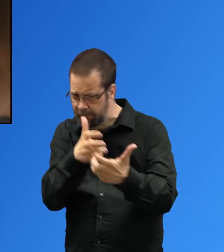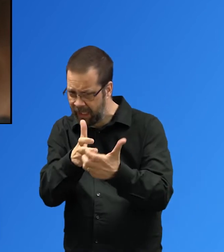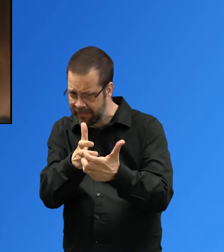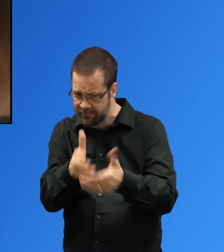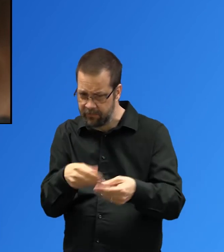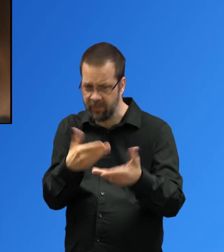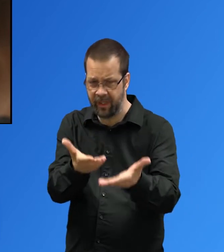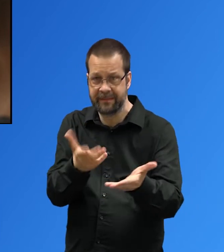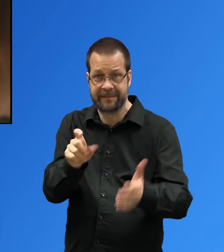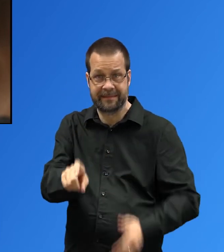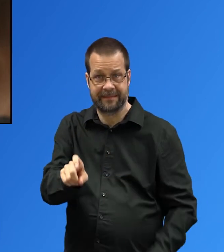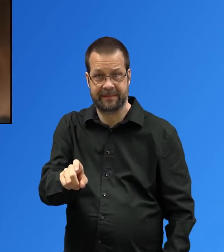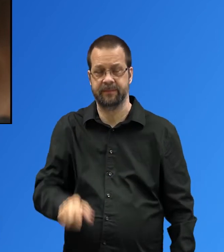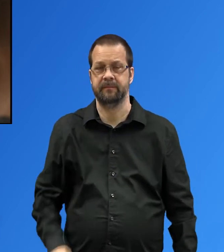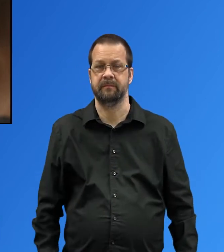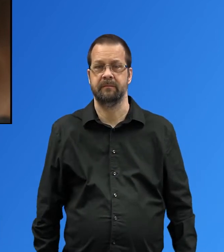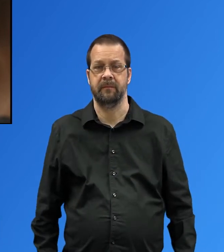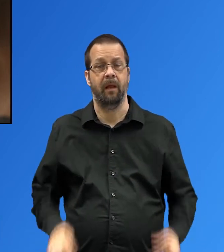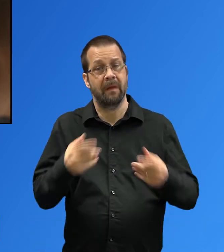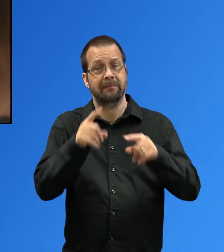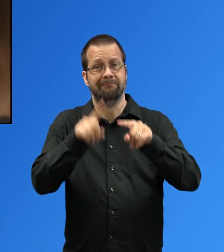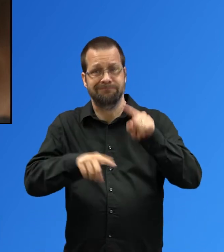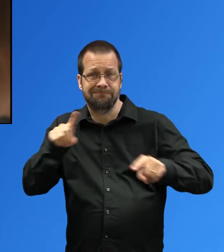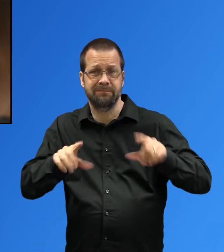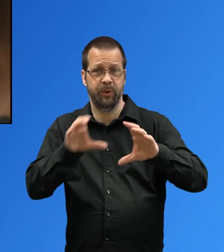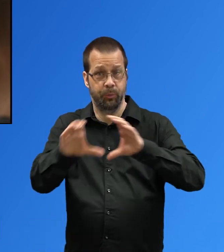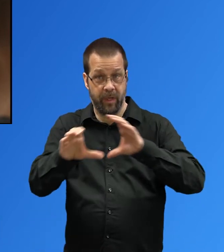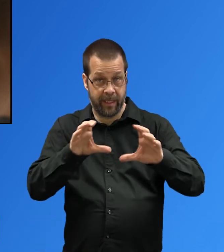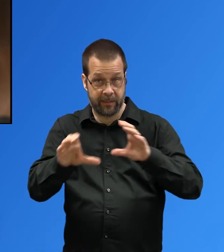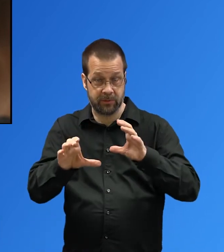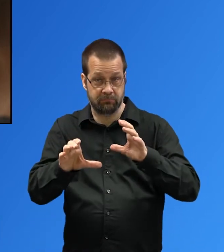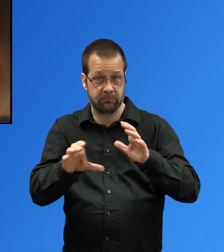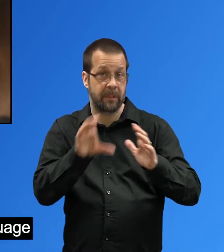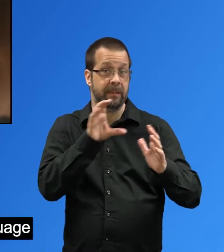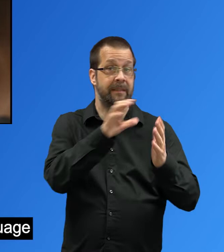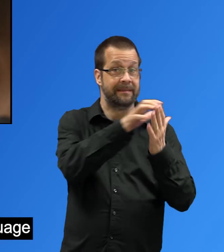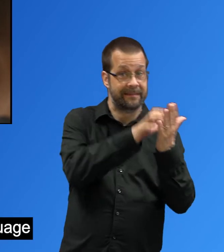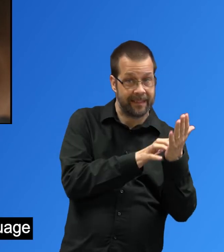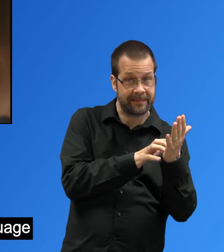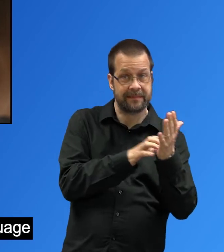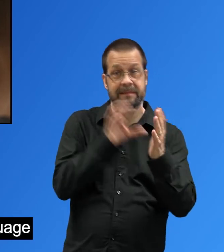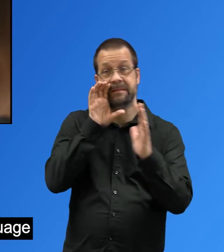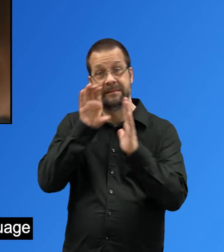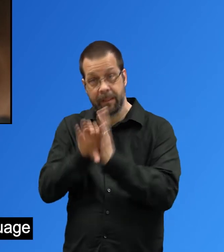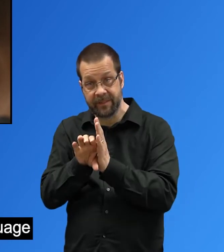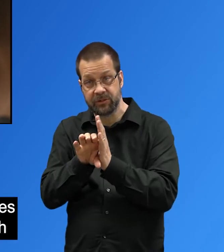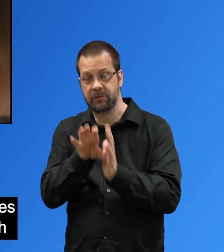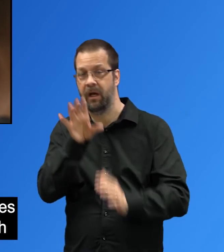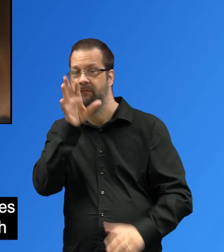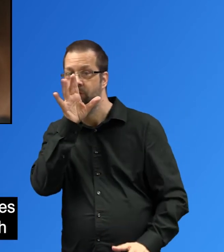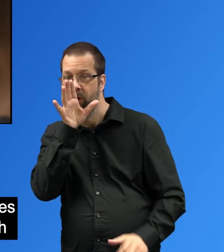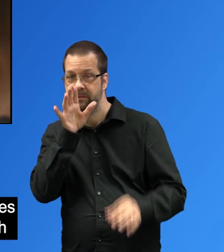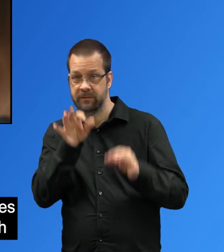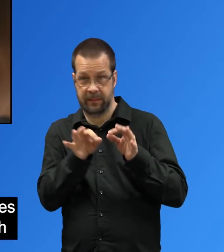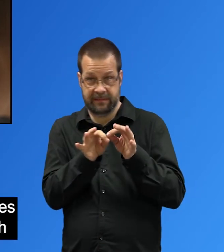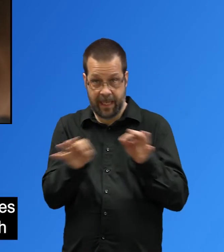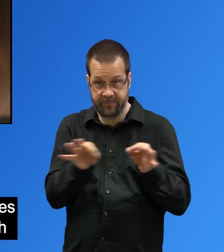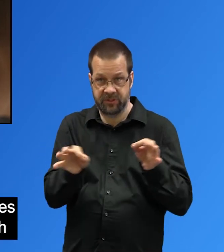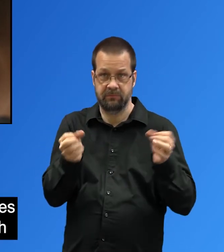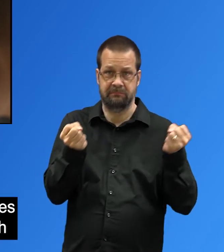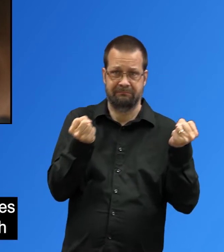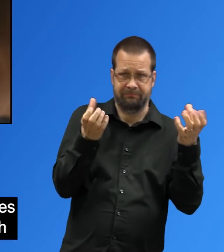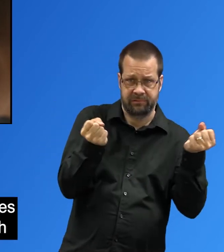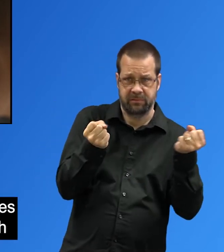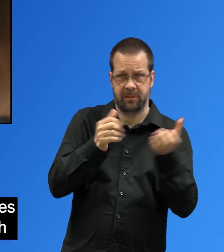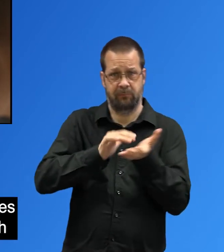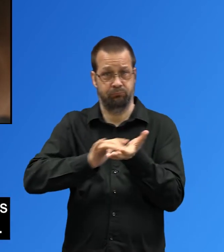Providing multiple means of accessing information using text, images, voice, captions, American Sign Language and Braille-ready files provides